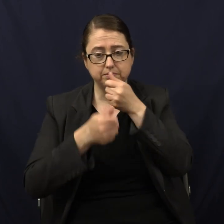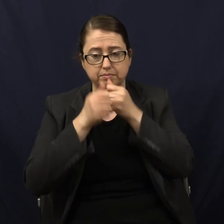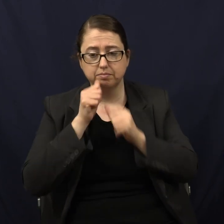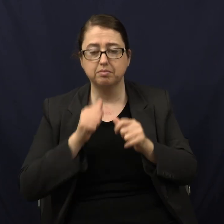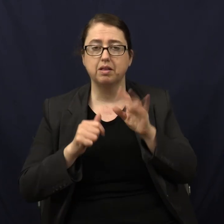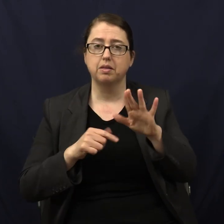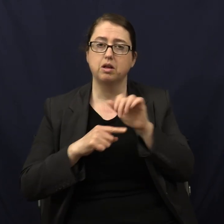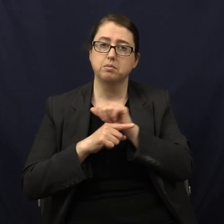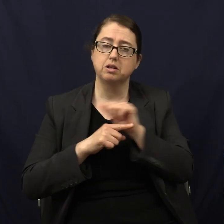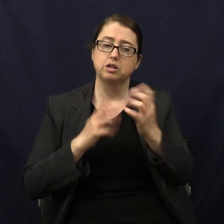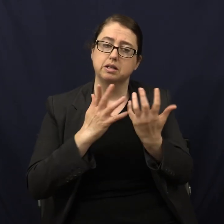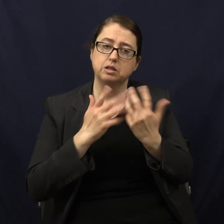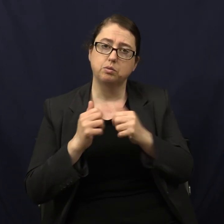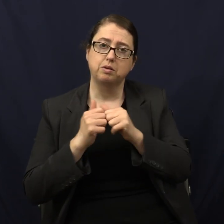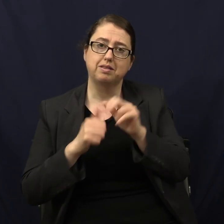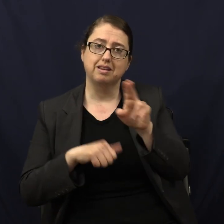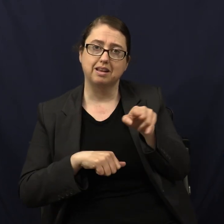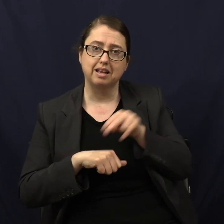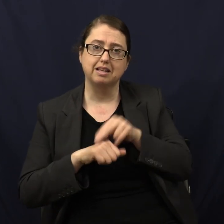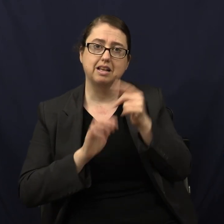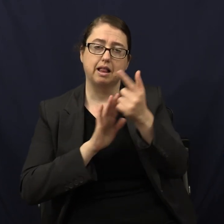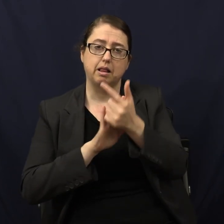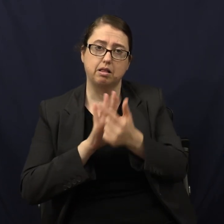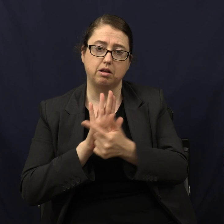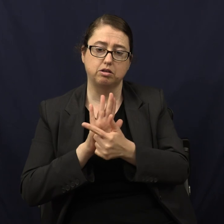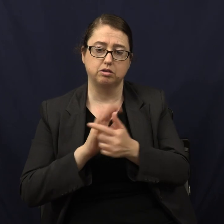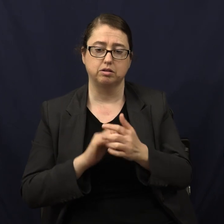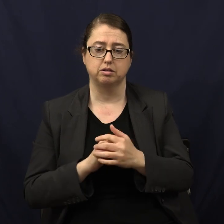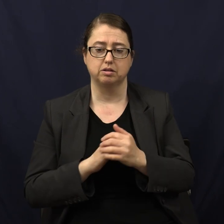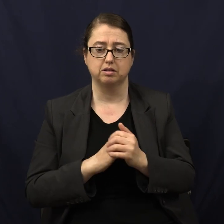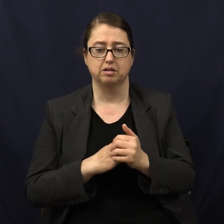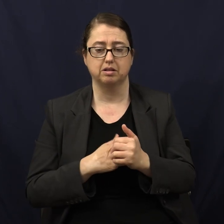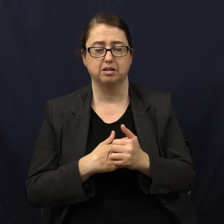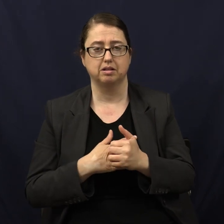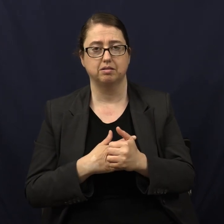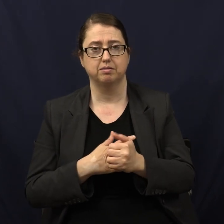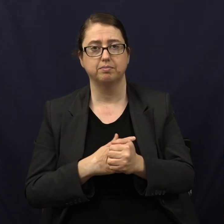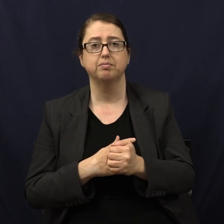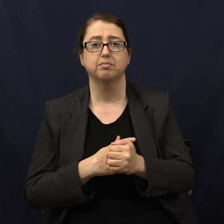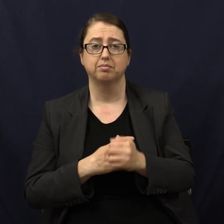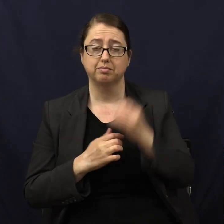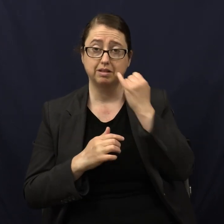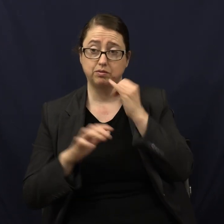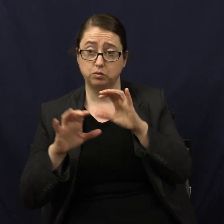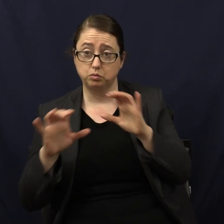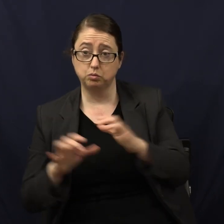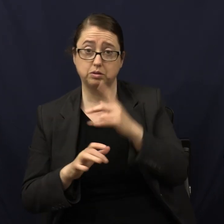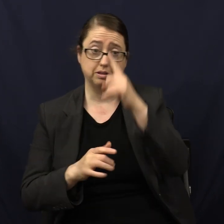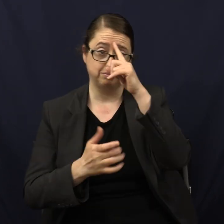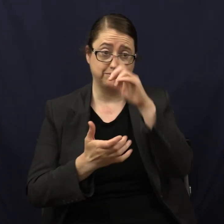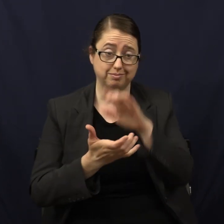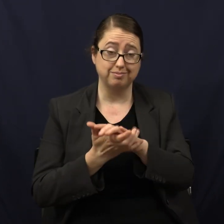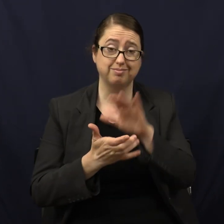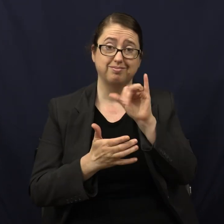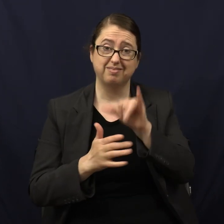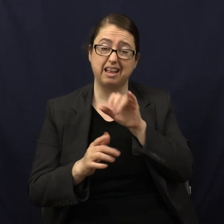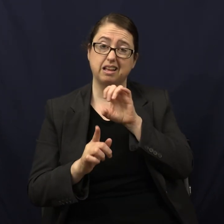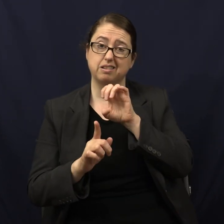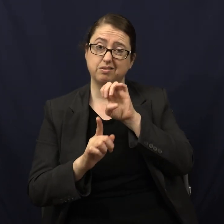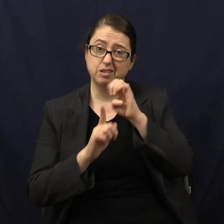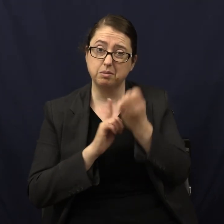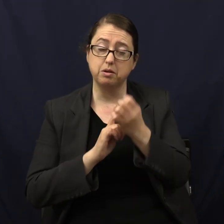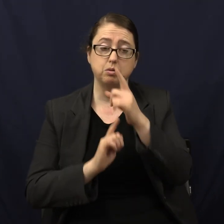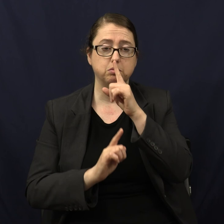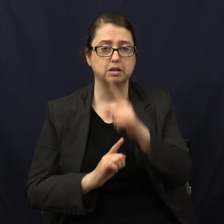practice into harmony with nature's laws. And by doing as well as believing, an atmosphere will be created